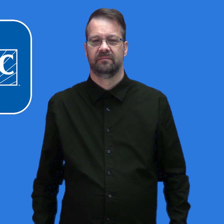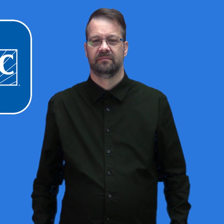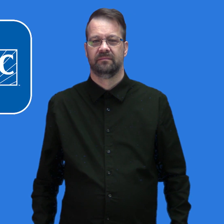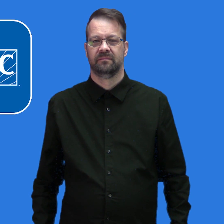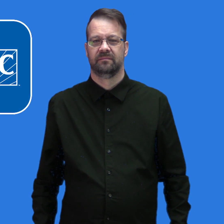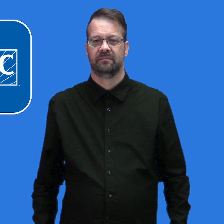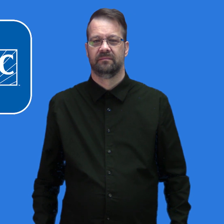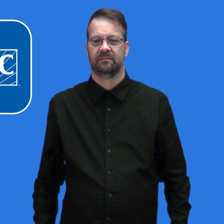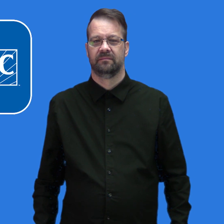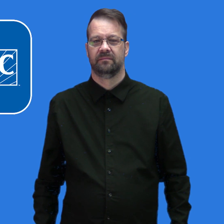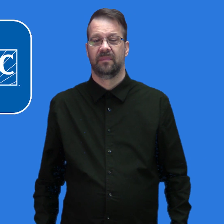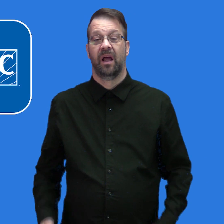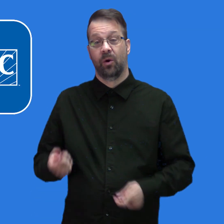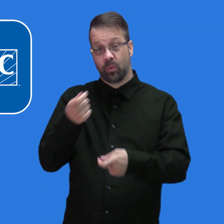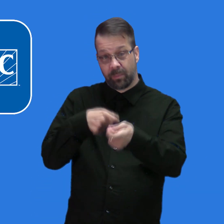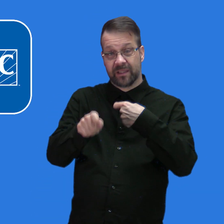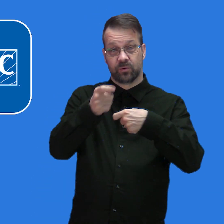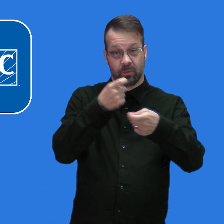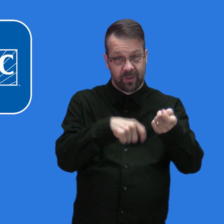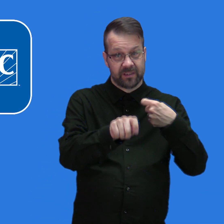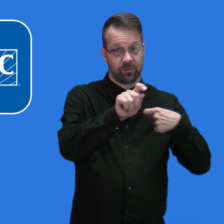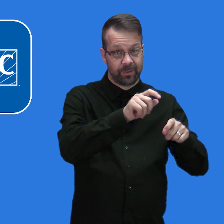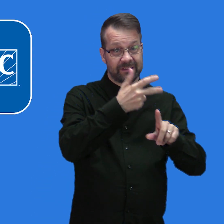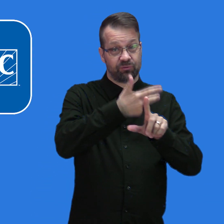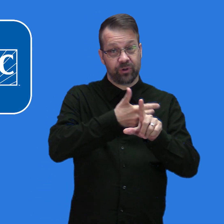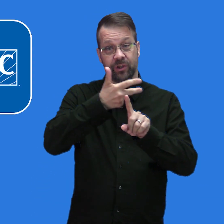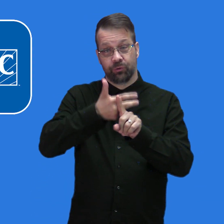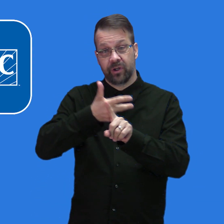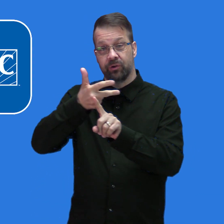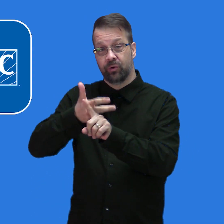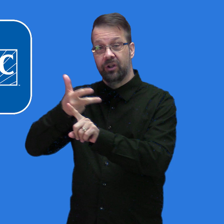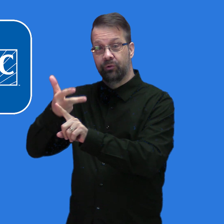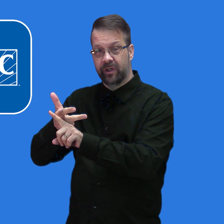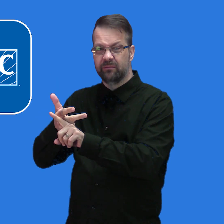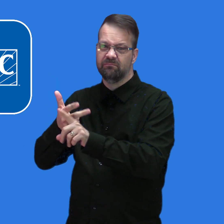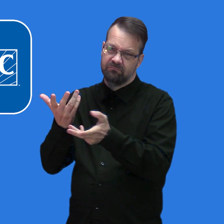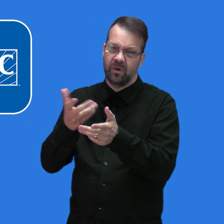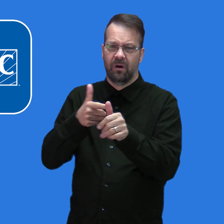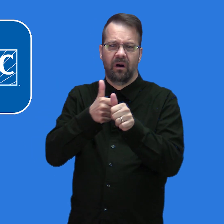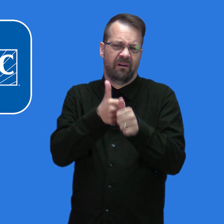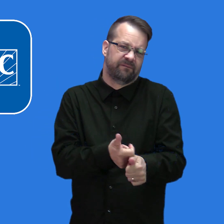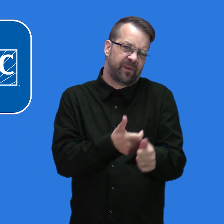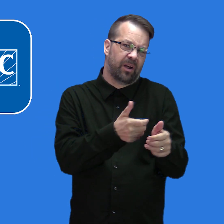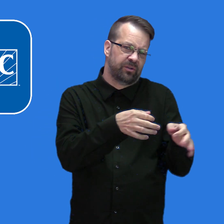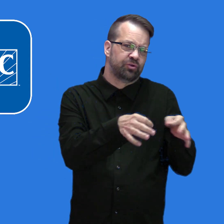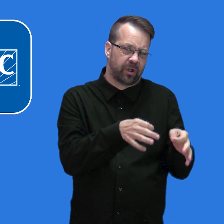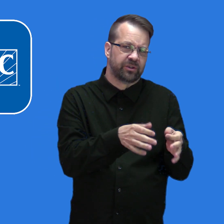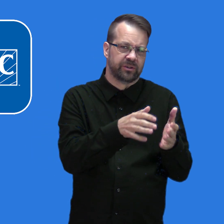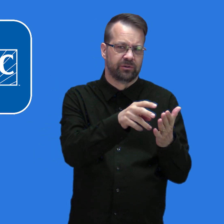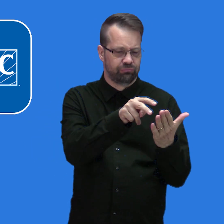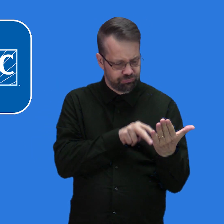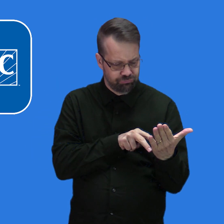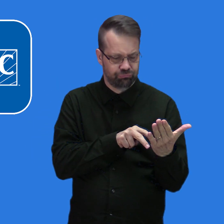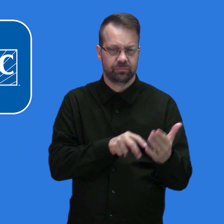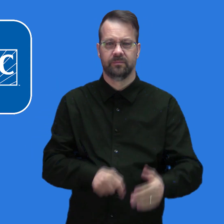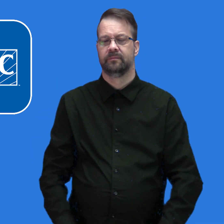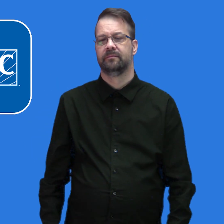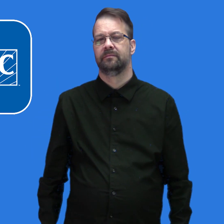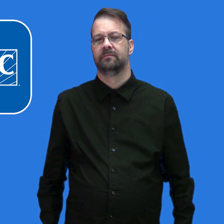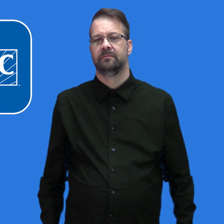to the manufacturer's instructions. Have the ventilation system inspected and adjusted by a